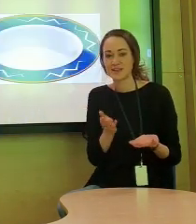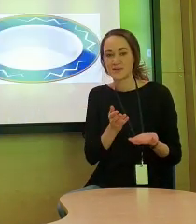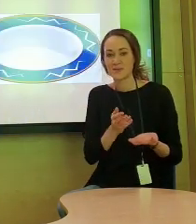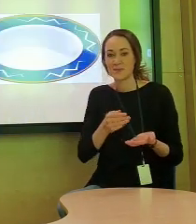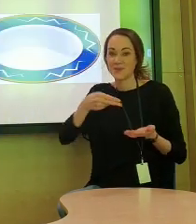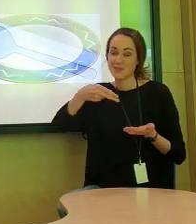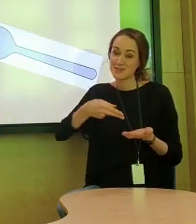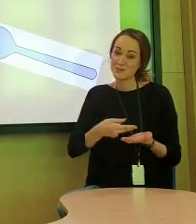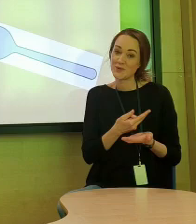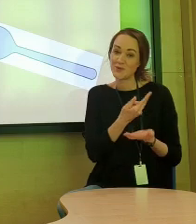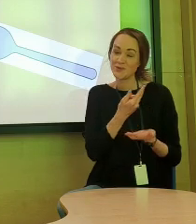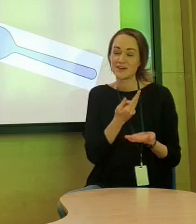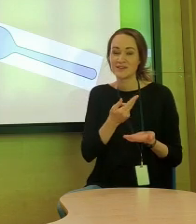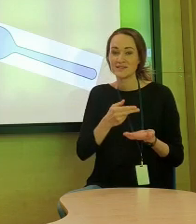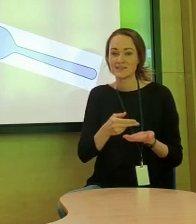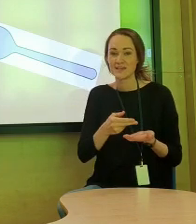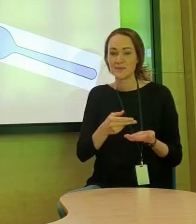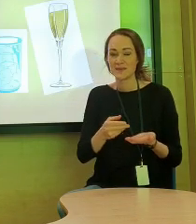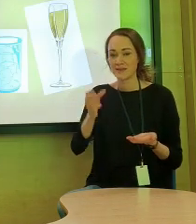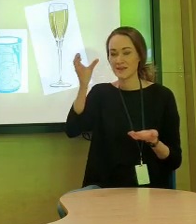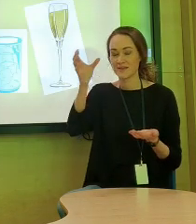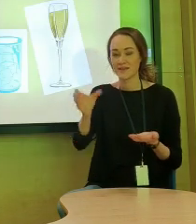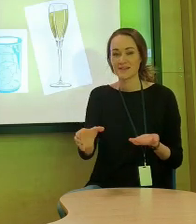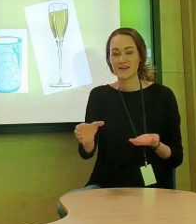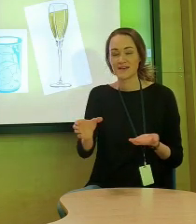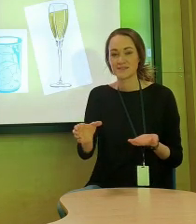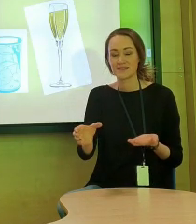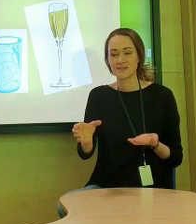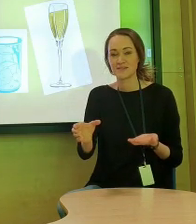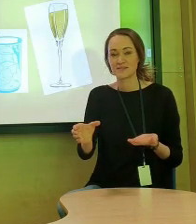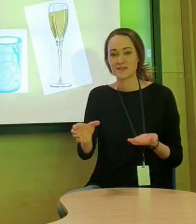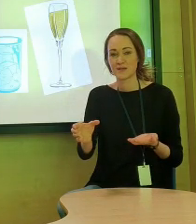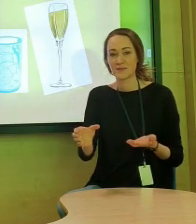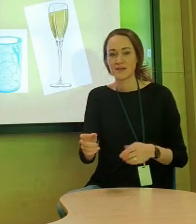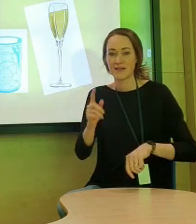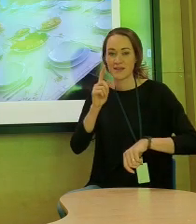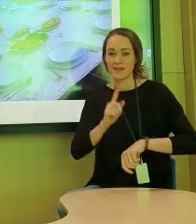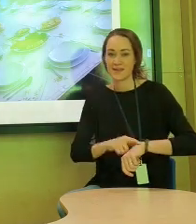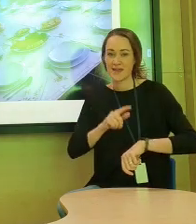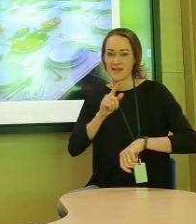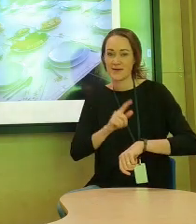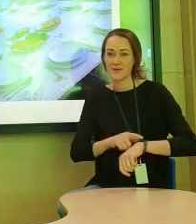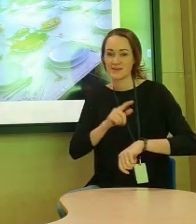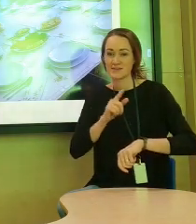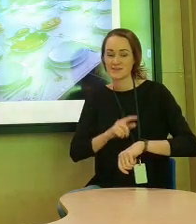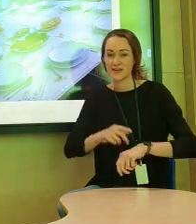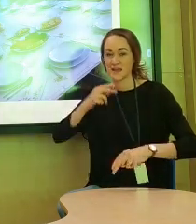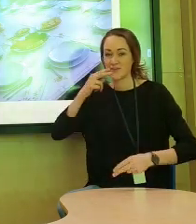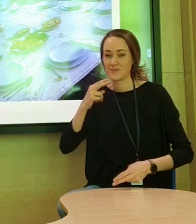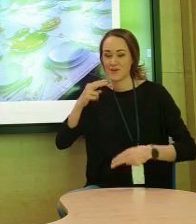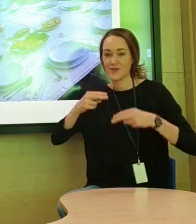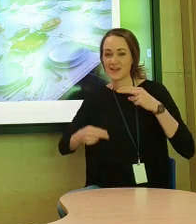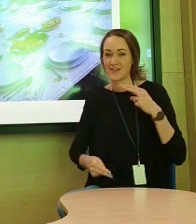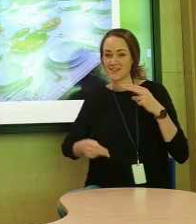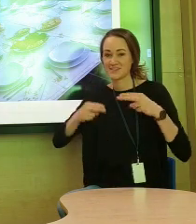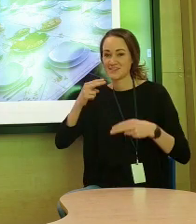table. Put the spoon on the table. Add the glass on the table. And now it's time for lunch.